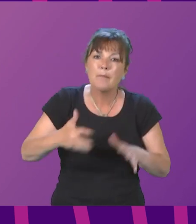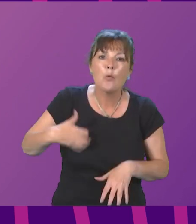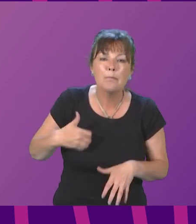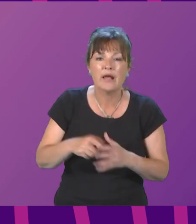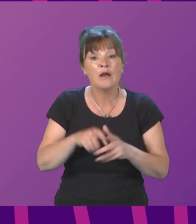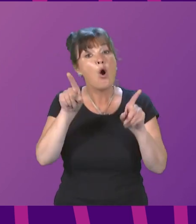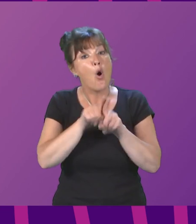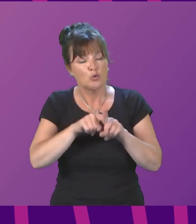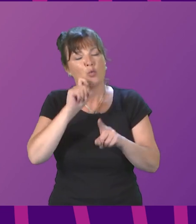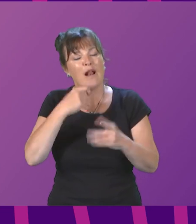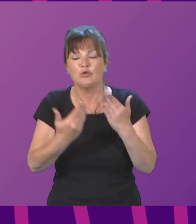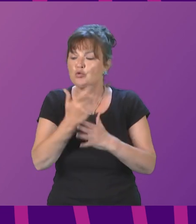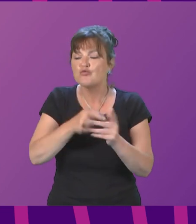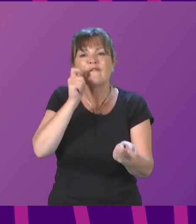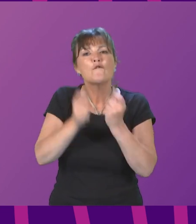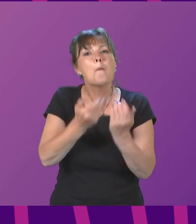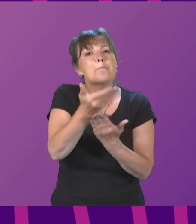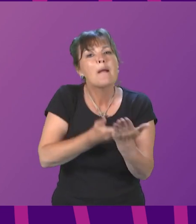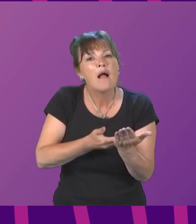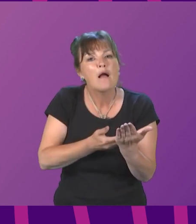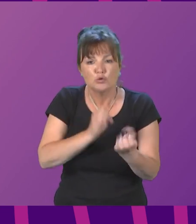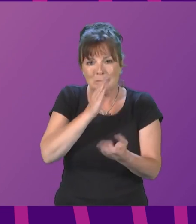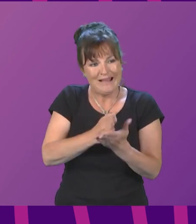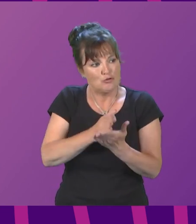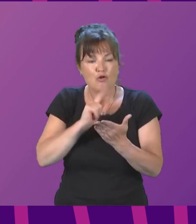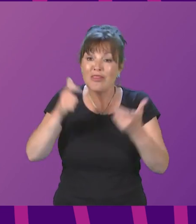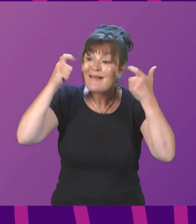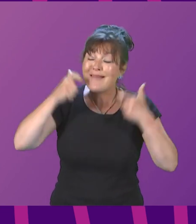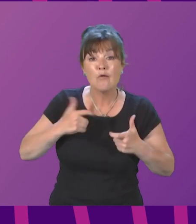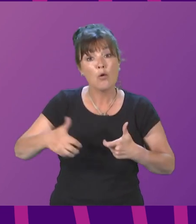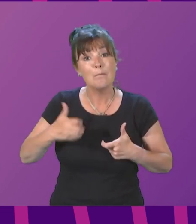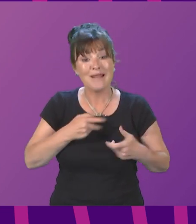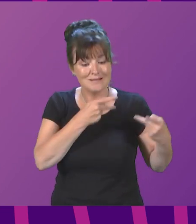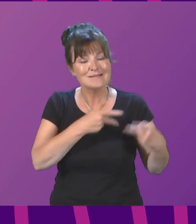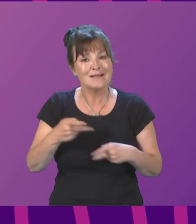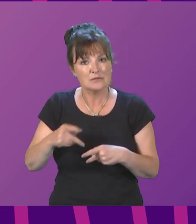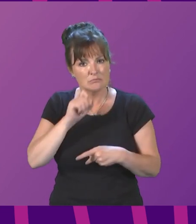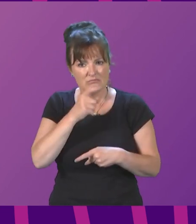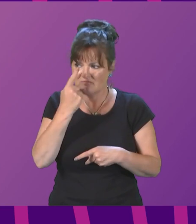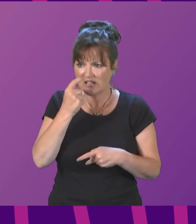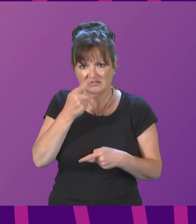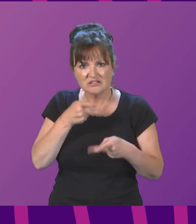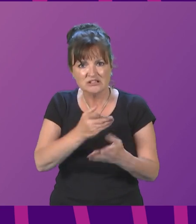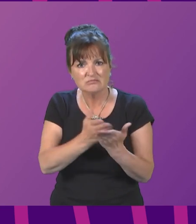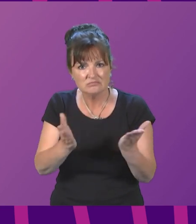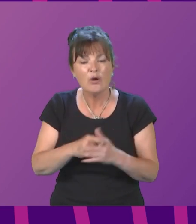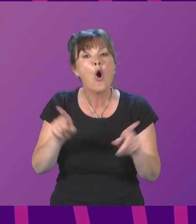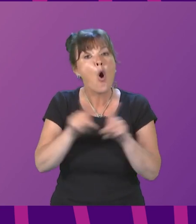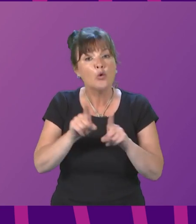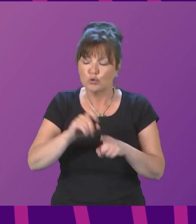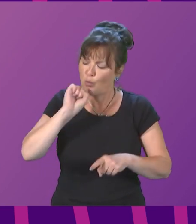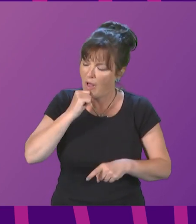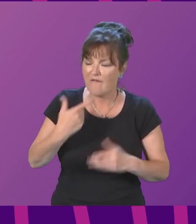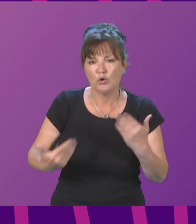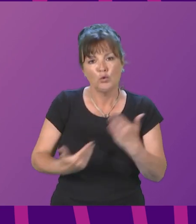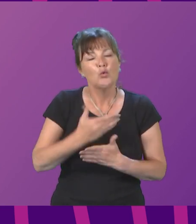to improve the accountability and transparency of the legal complaint system. And we will introduce a charities regulation bill to update and